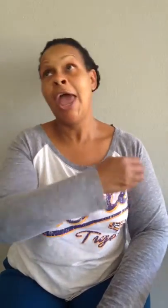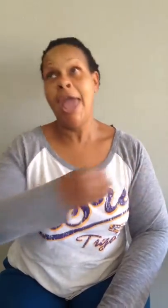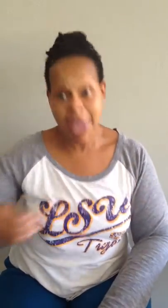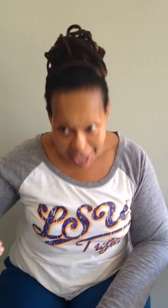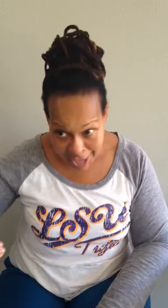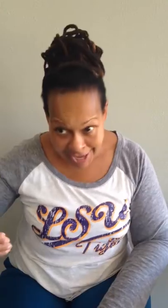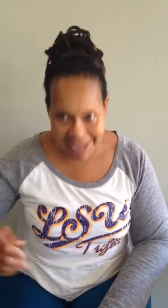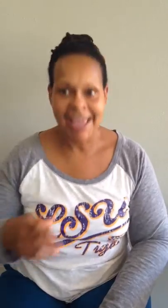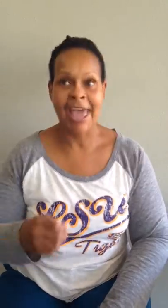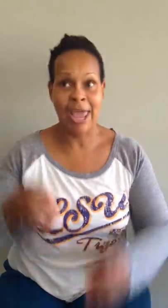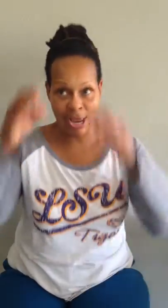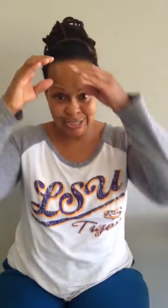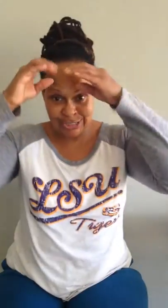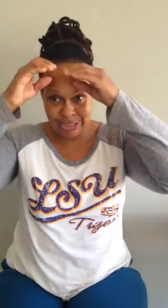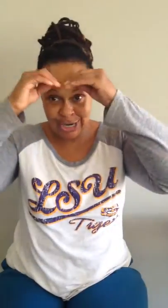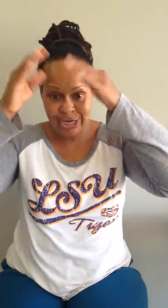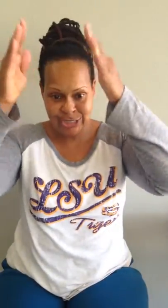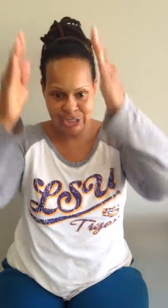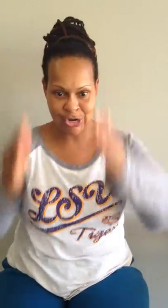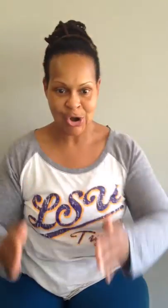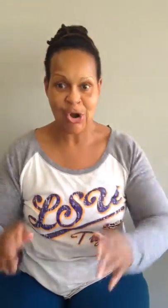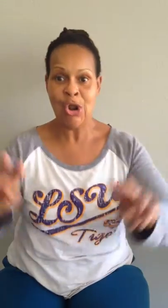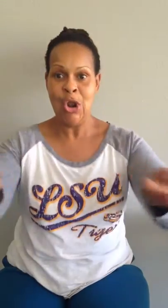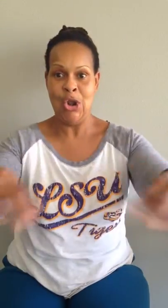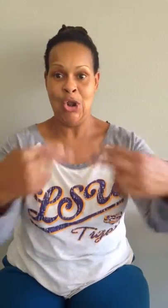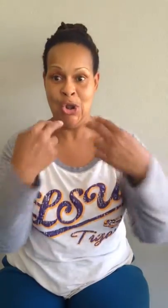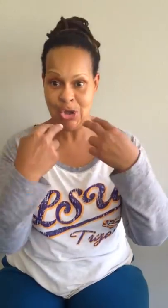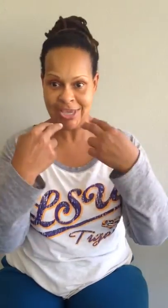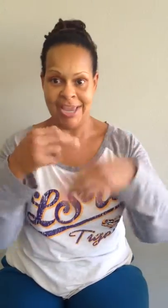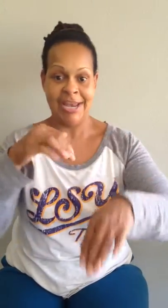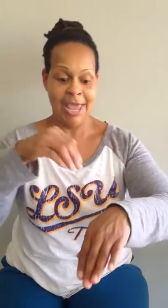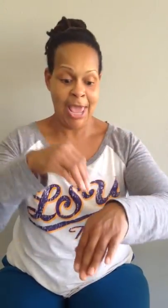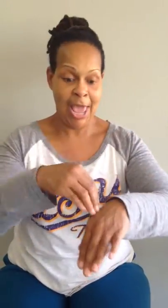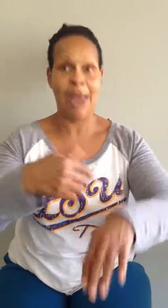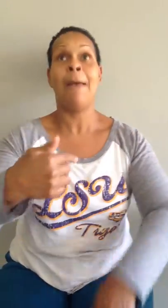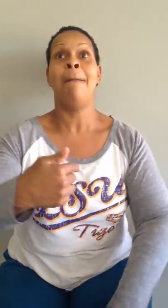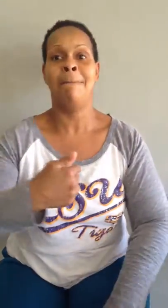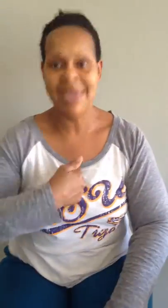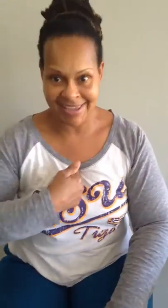and a teacher looking at me.